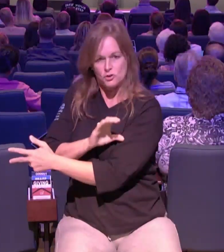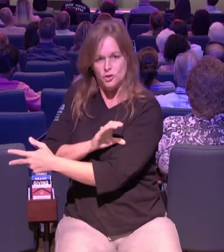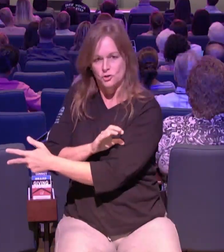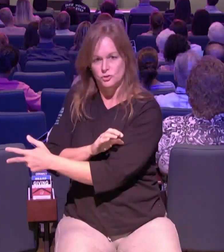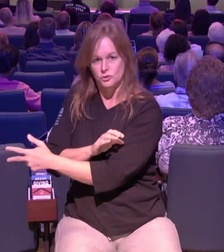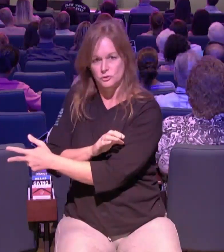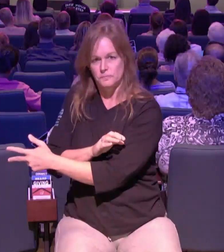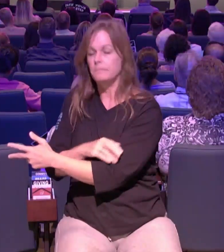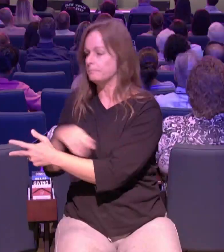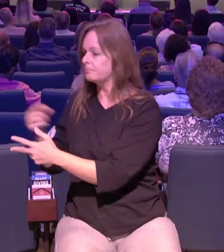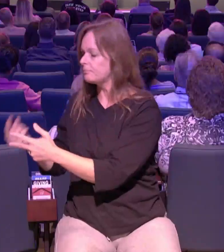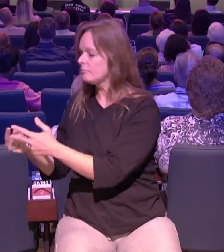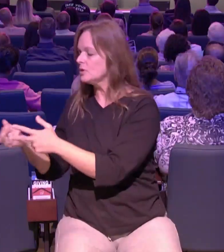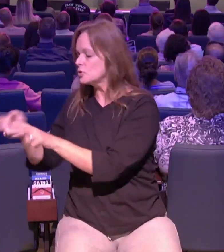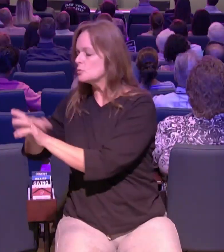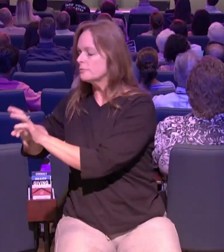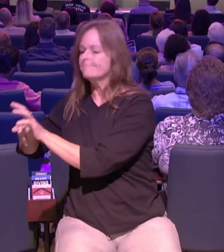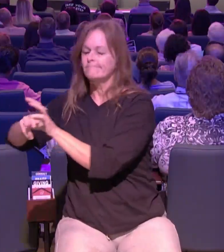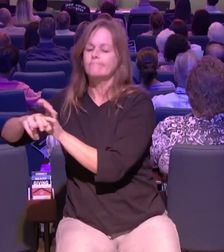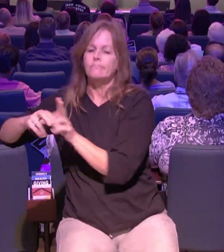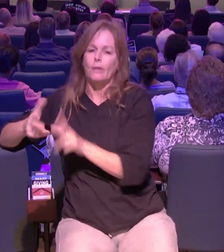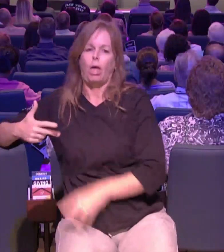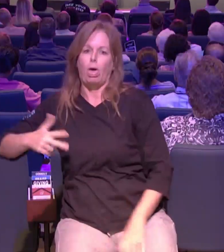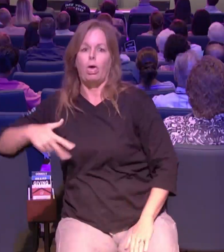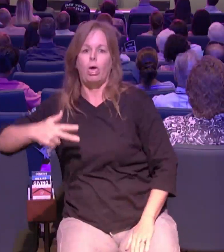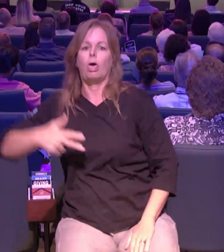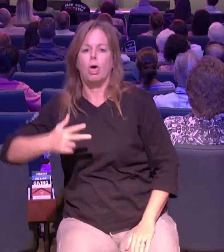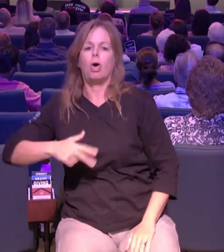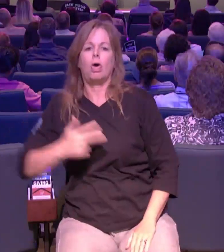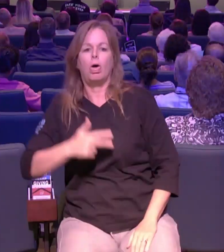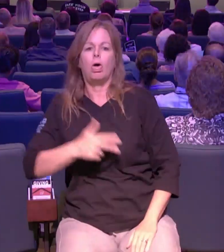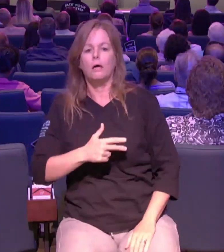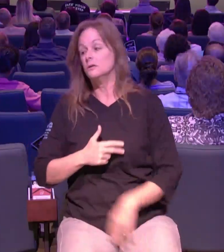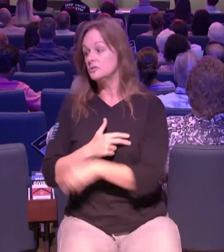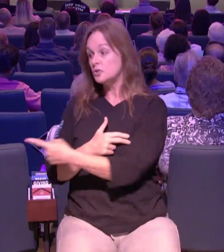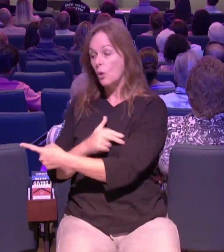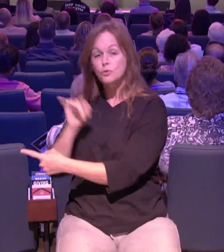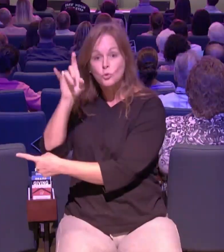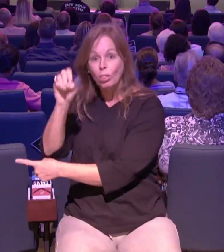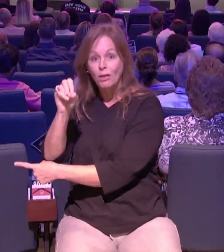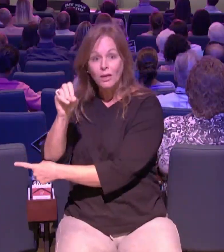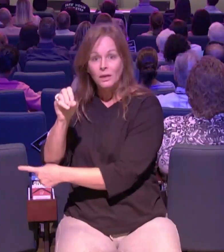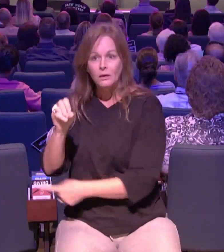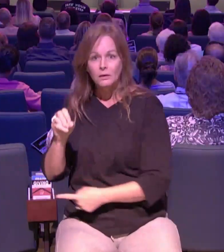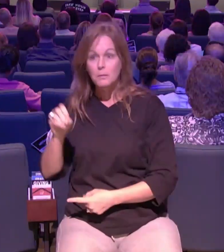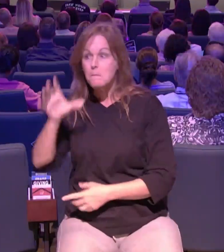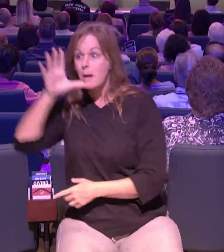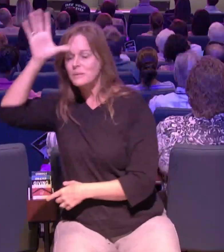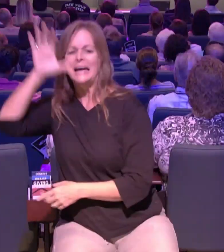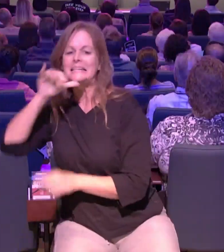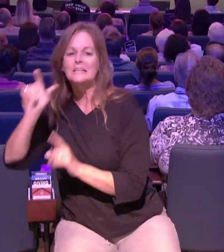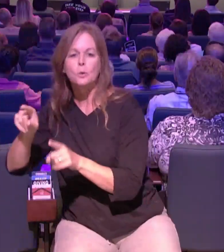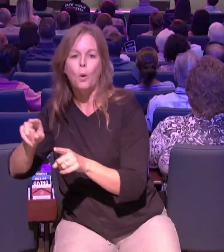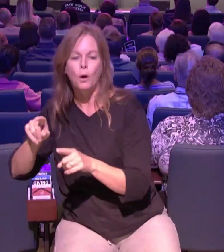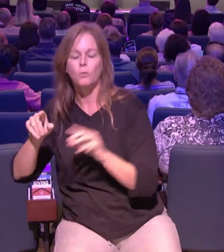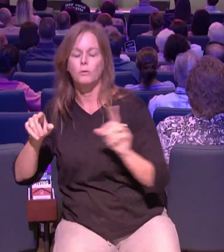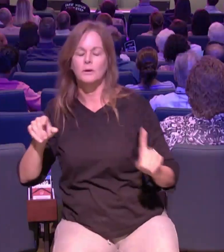whose parents did not attend the church oh so it took a lot for her to come but but every week every wednesday every sunday